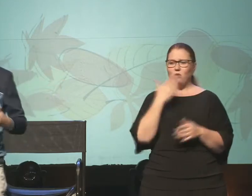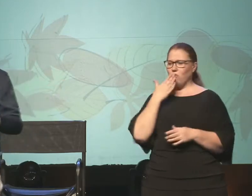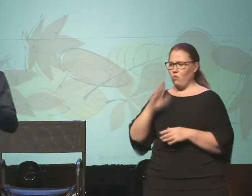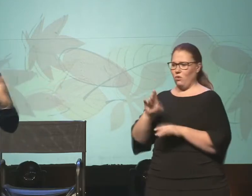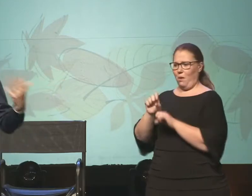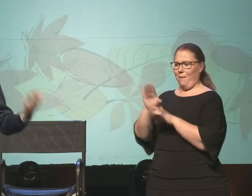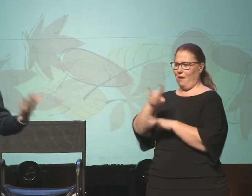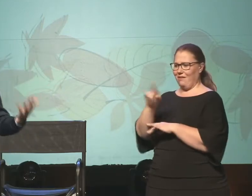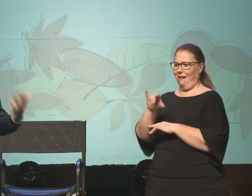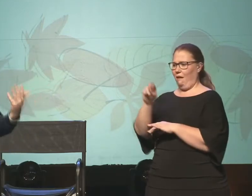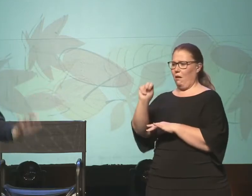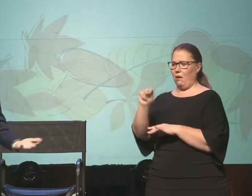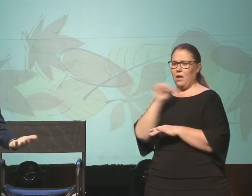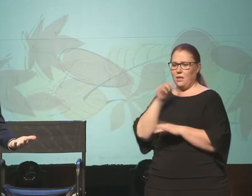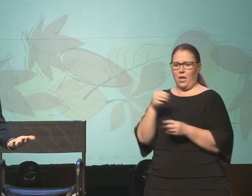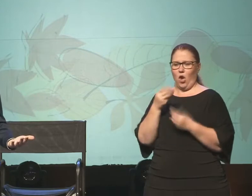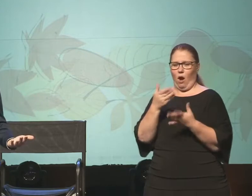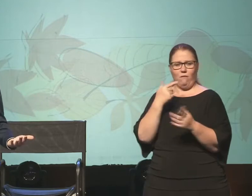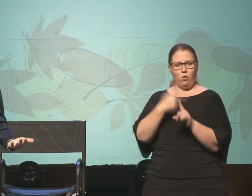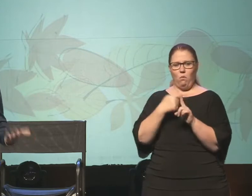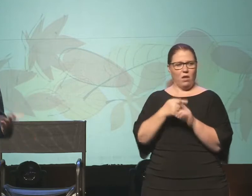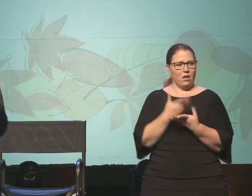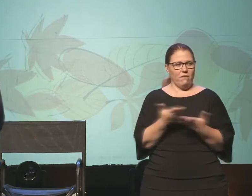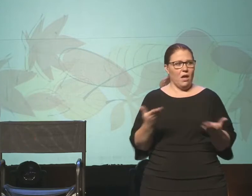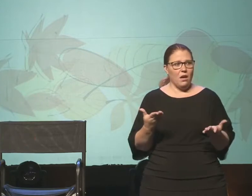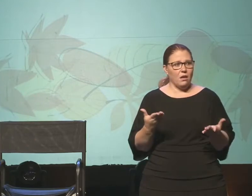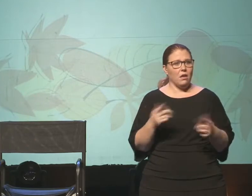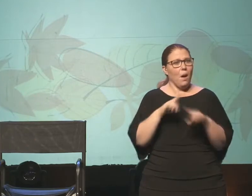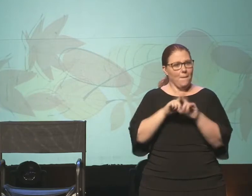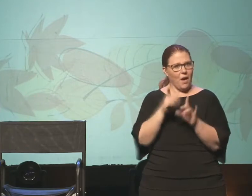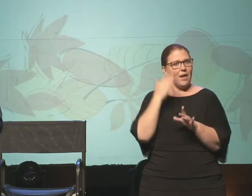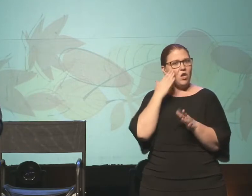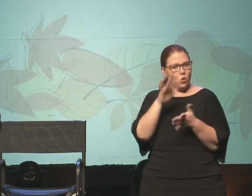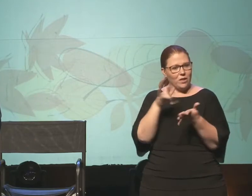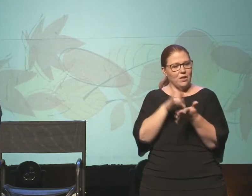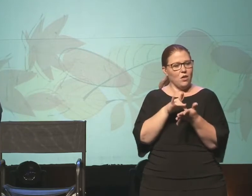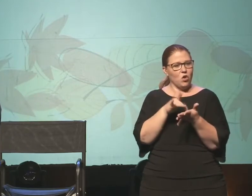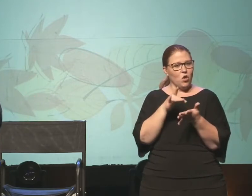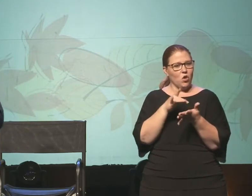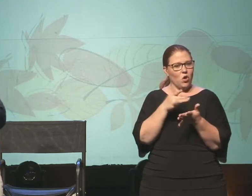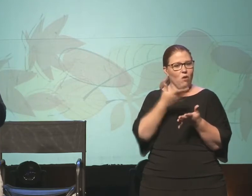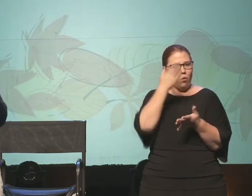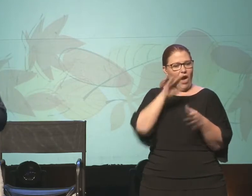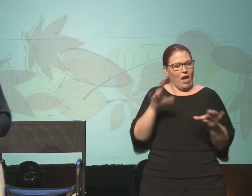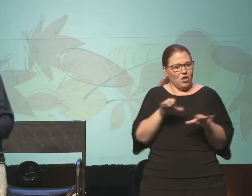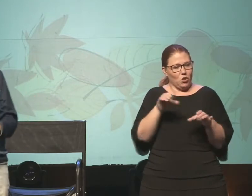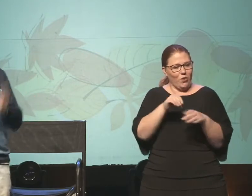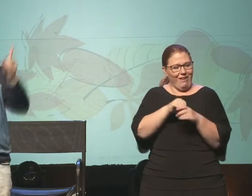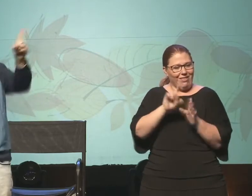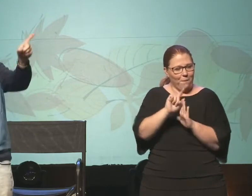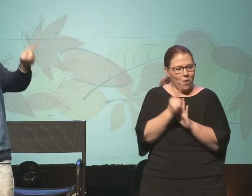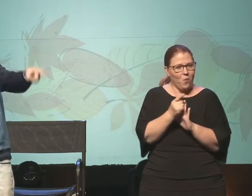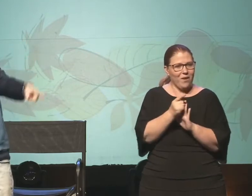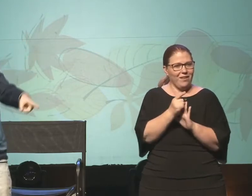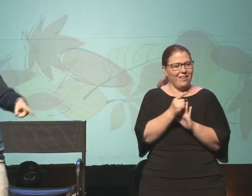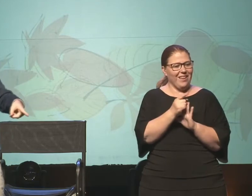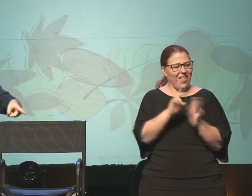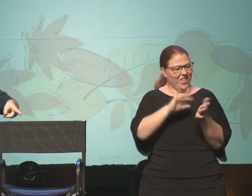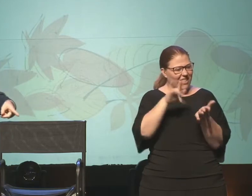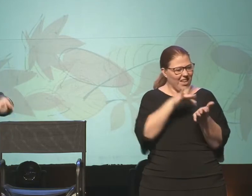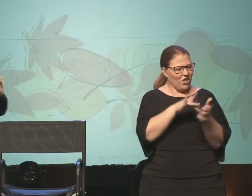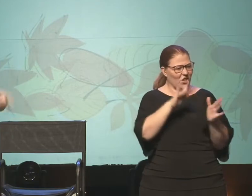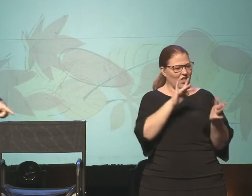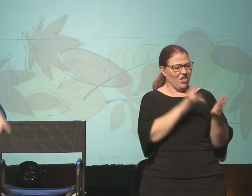Zion didn't offer anything good. But he just knew the center of what God was up to in his life in that moment was this man, Jesus.